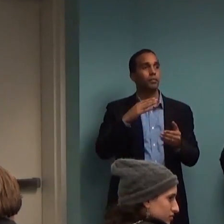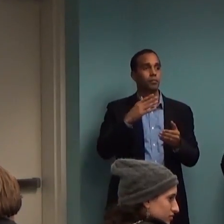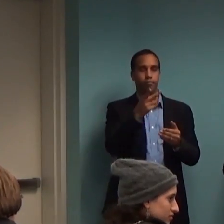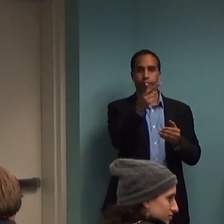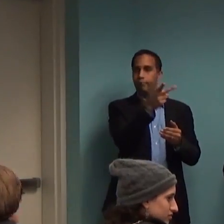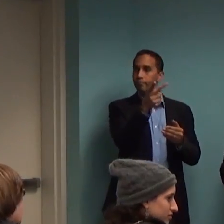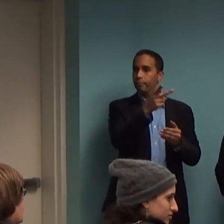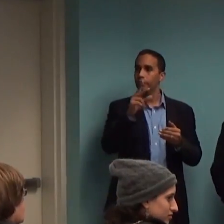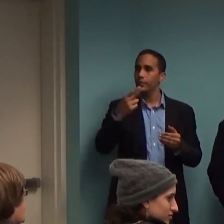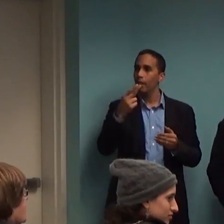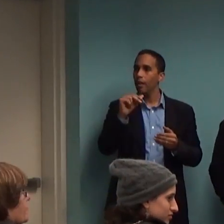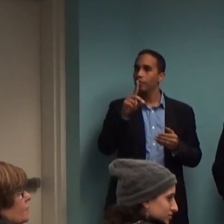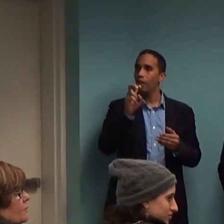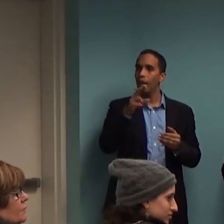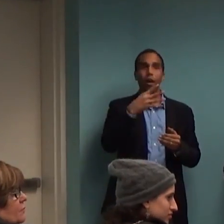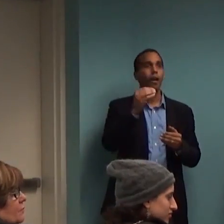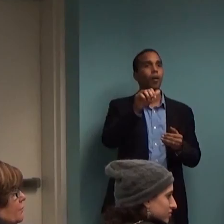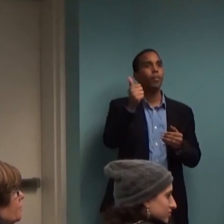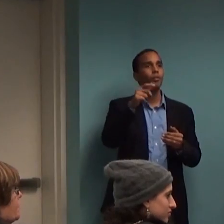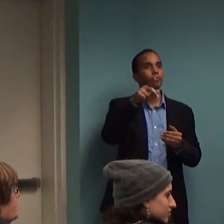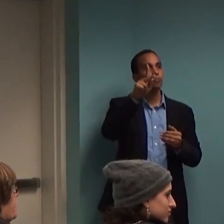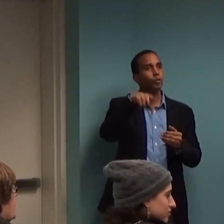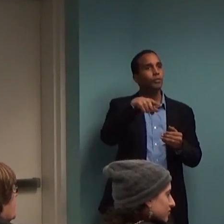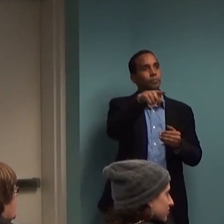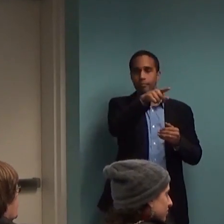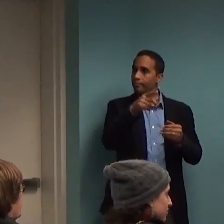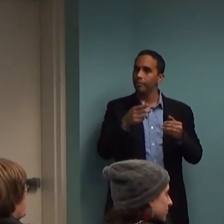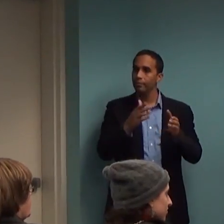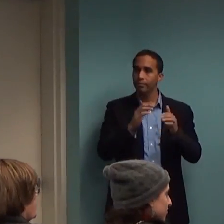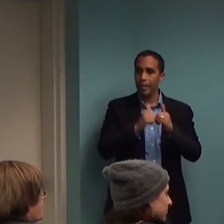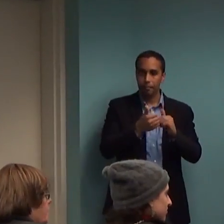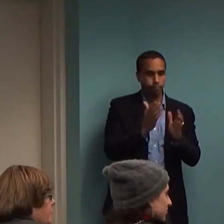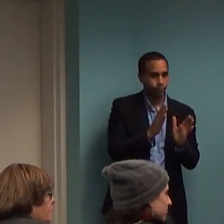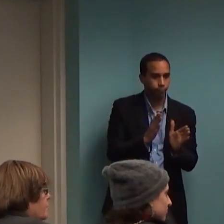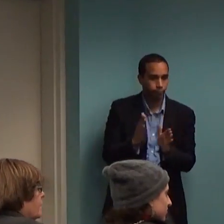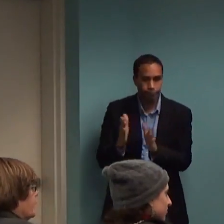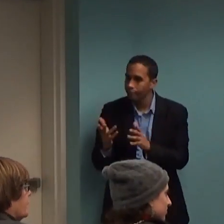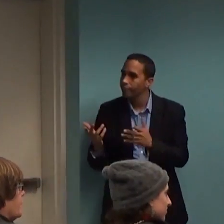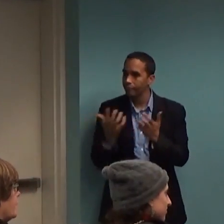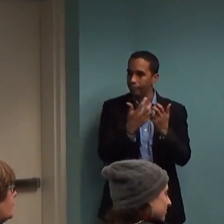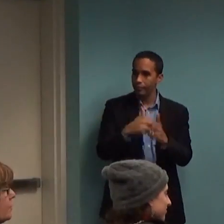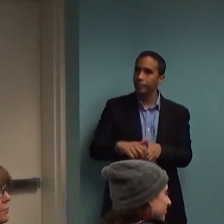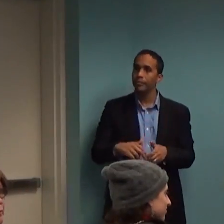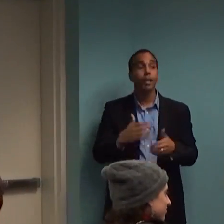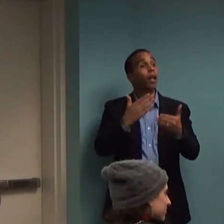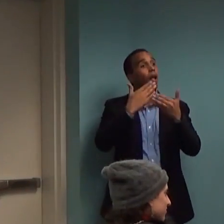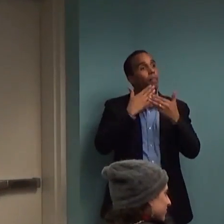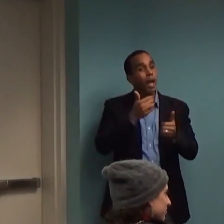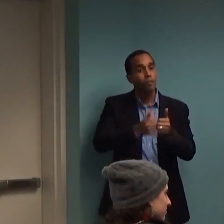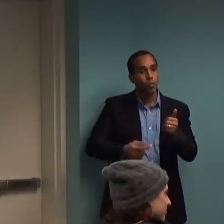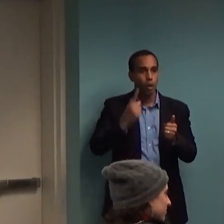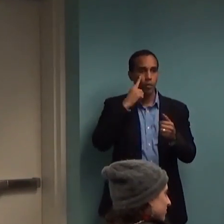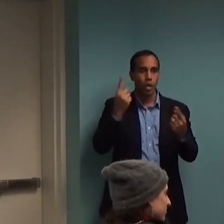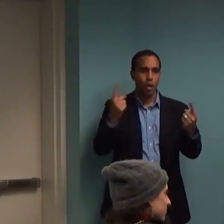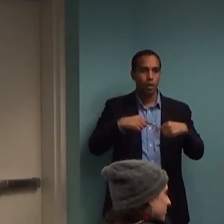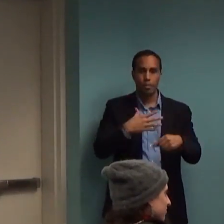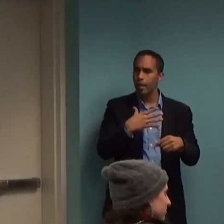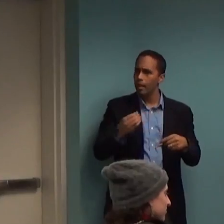It's really because of them that everything got off the ground. So thank you all for coming. you. And feel free to hang out and ask